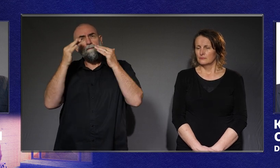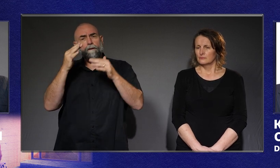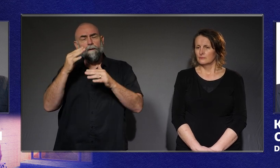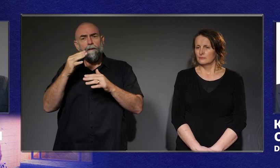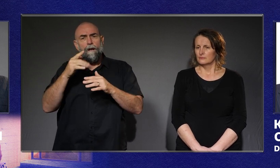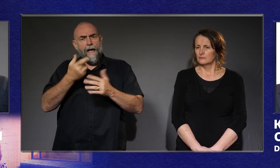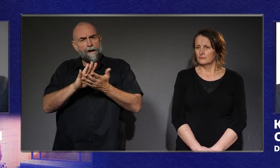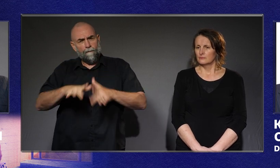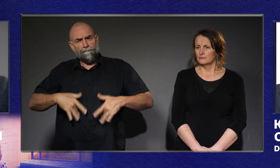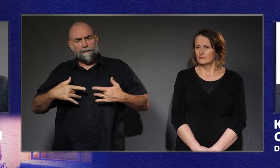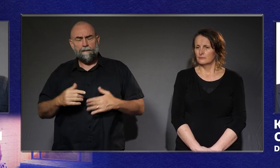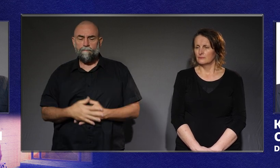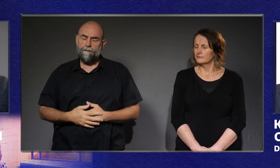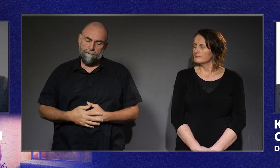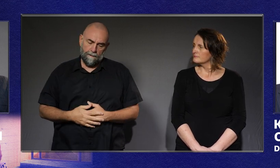emotions.